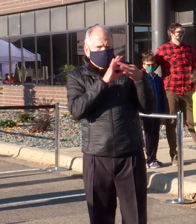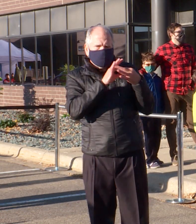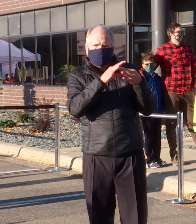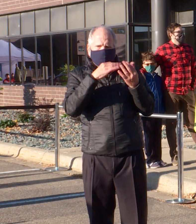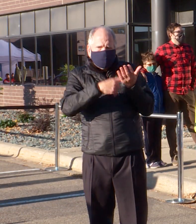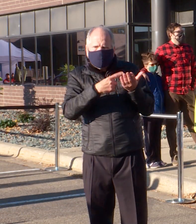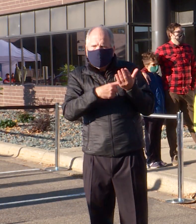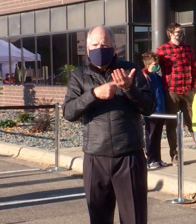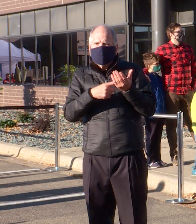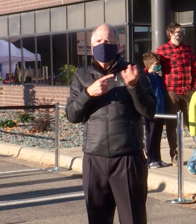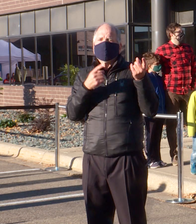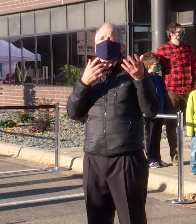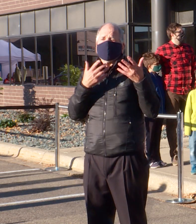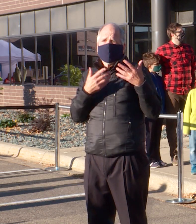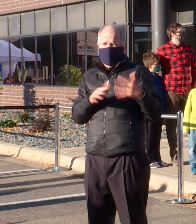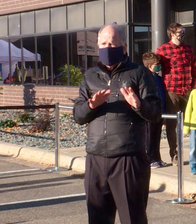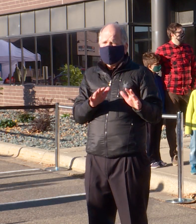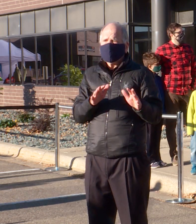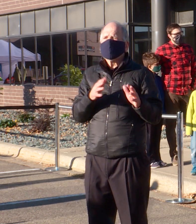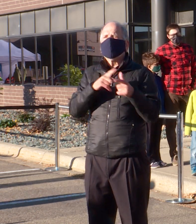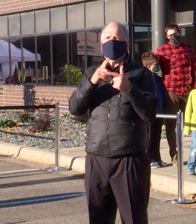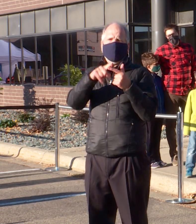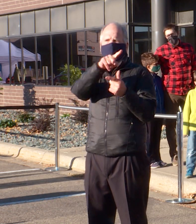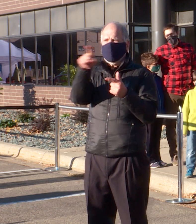we'll be happy to answer questions that you might have.